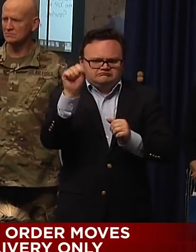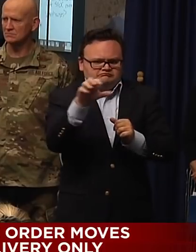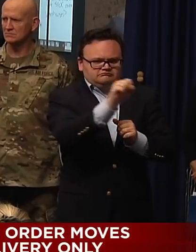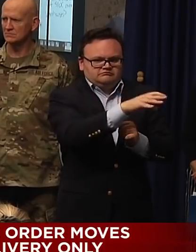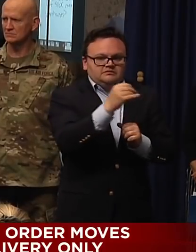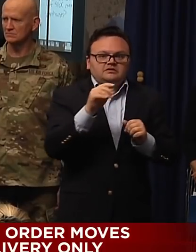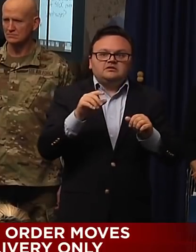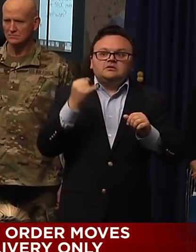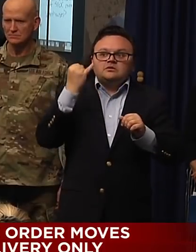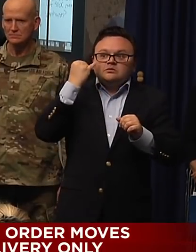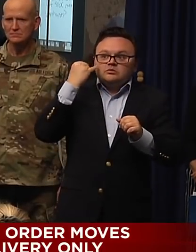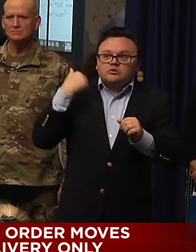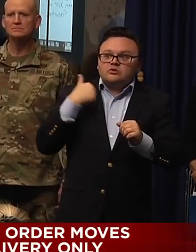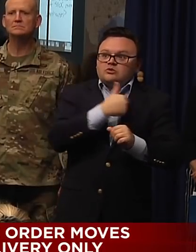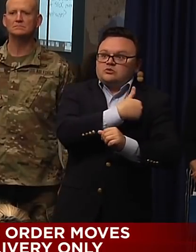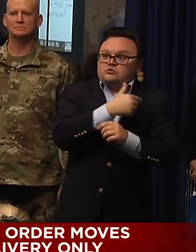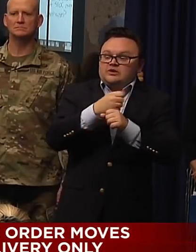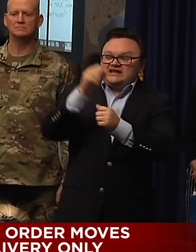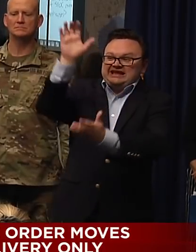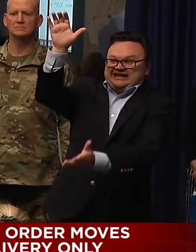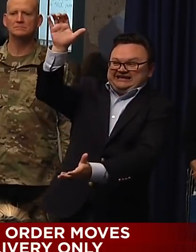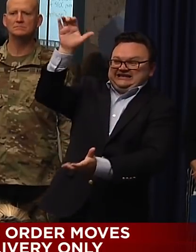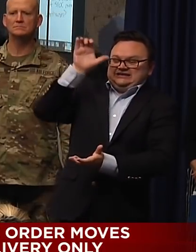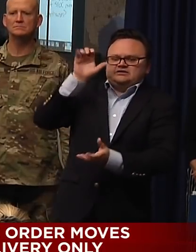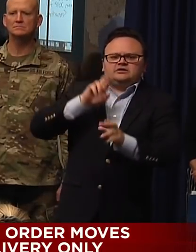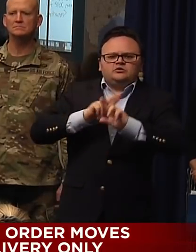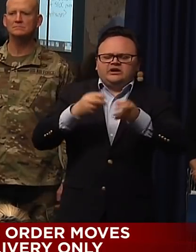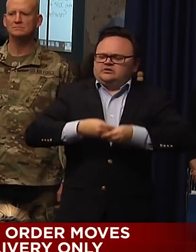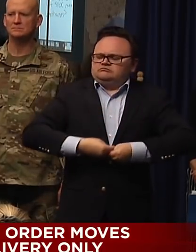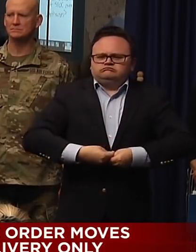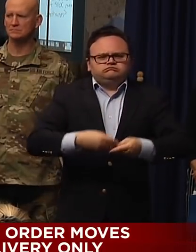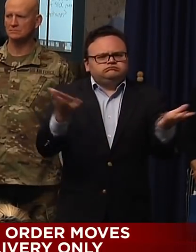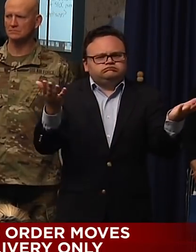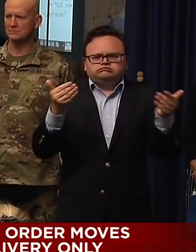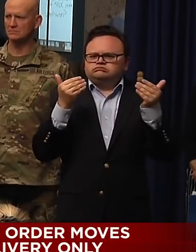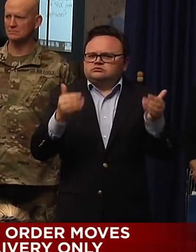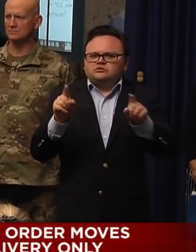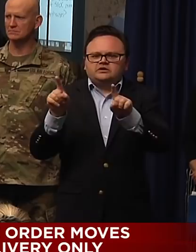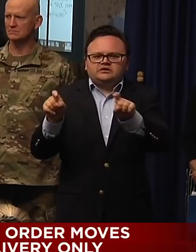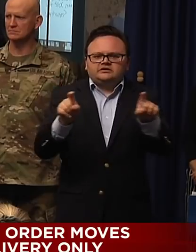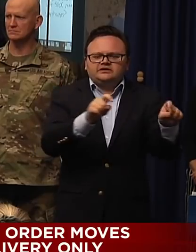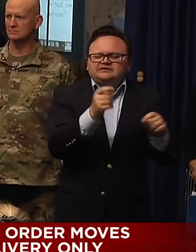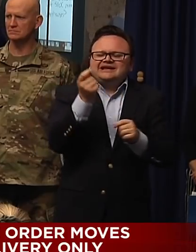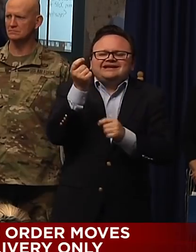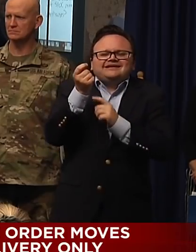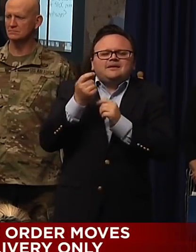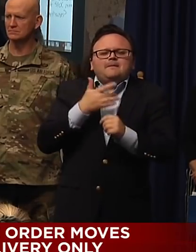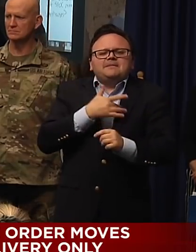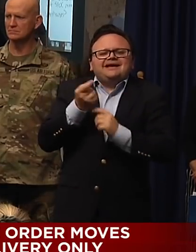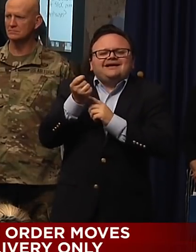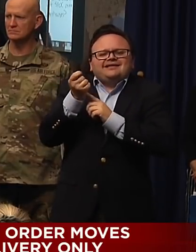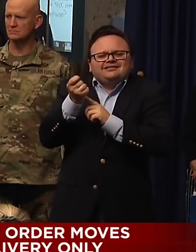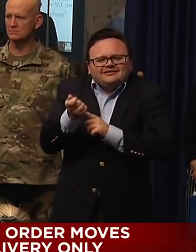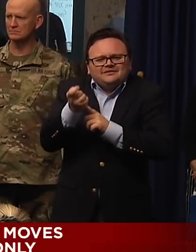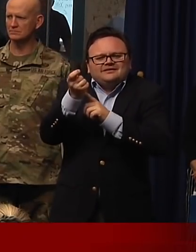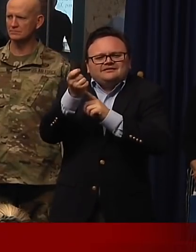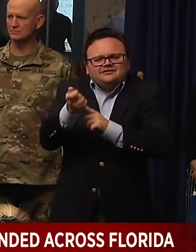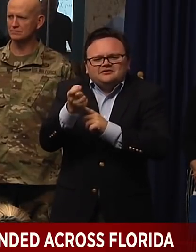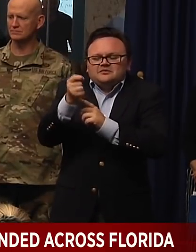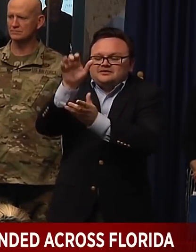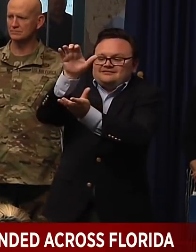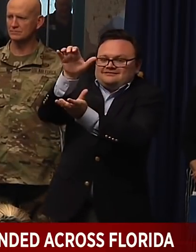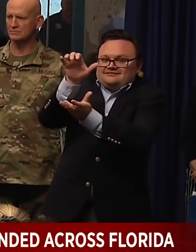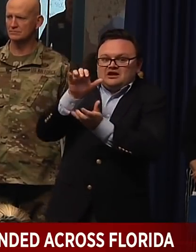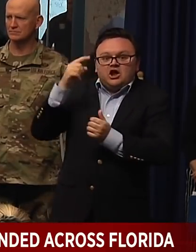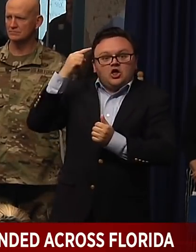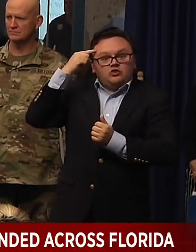we would try to ratchet it up as quickly as possible. It's just a matter, we've been getting it in dribs and drabs. So we thought we were going to get half of it